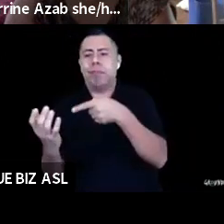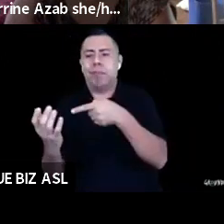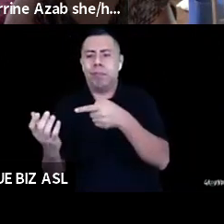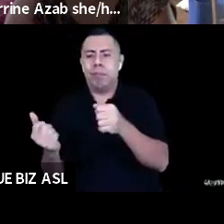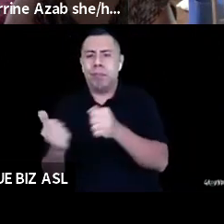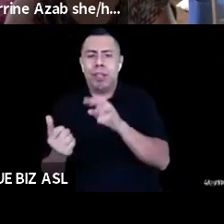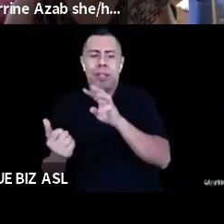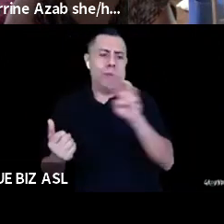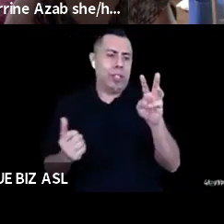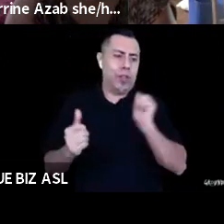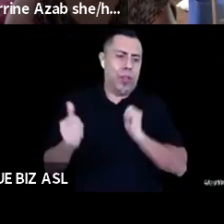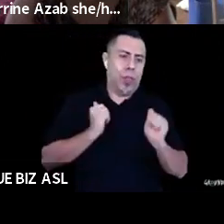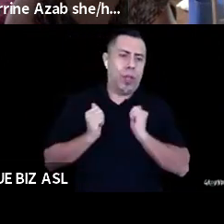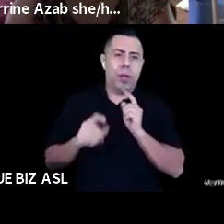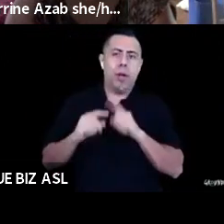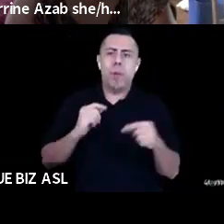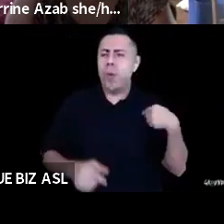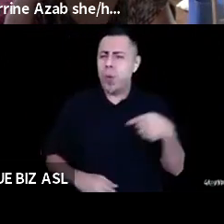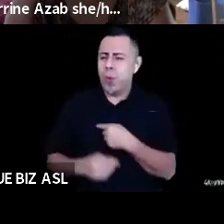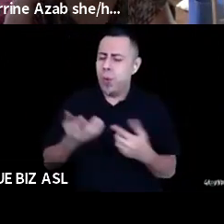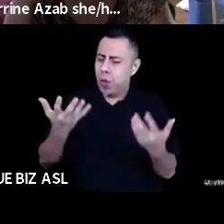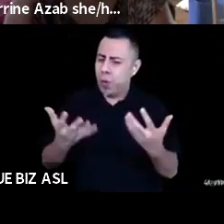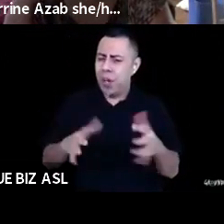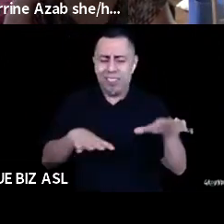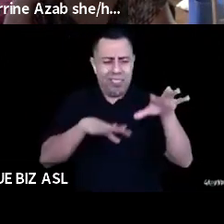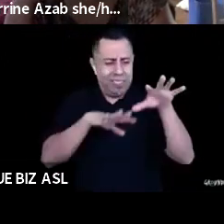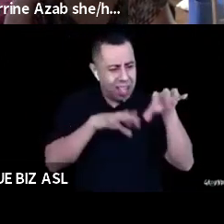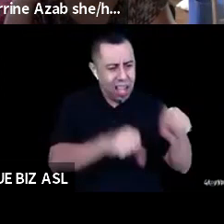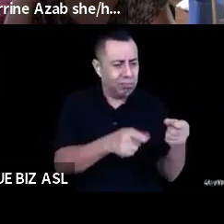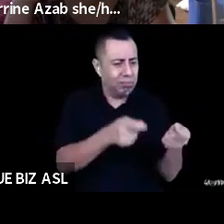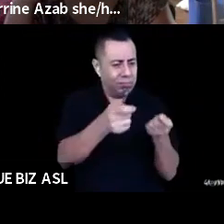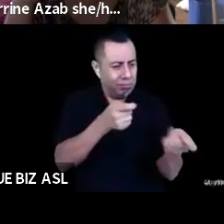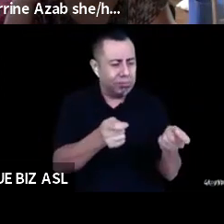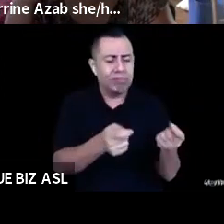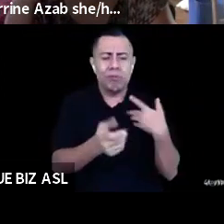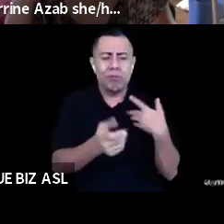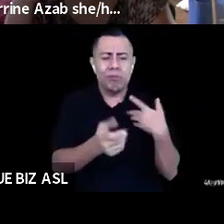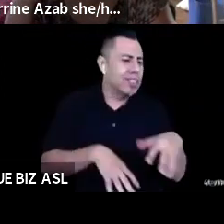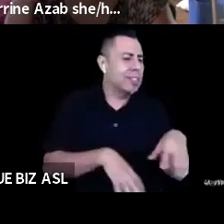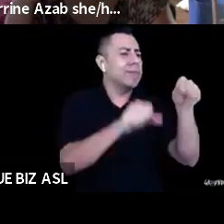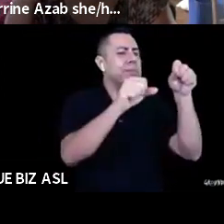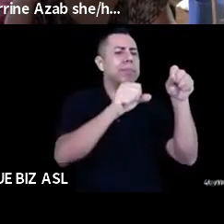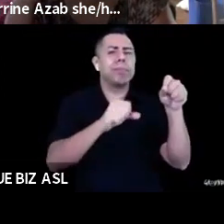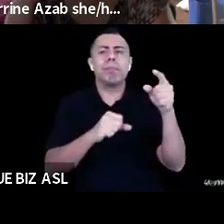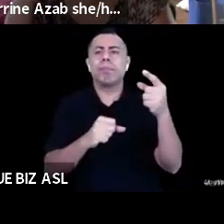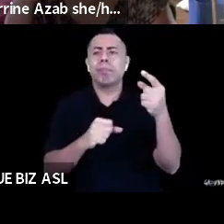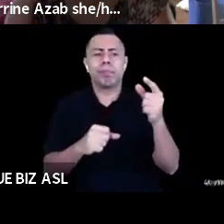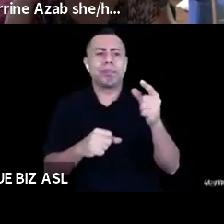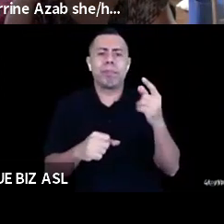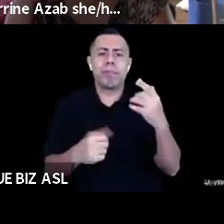want to, we want to have some kind of, some kind of, um, voice in it too. So I, just interesting